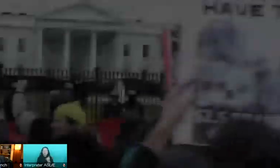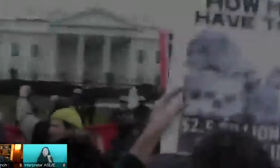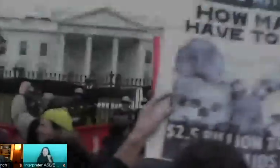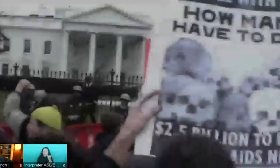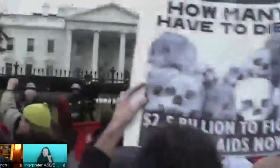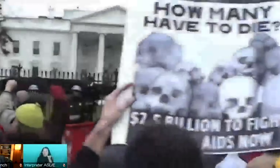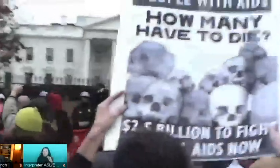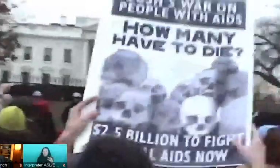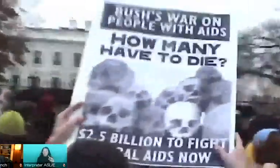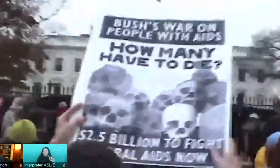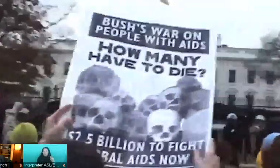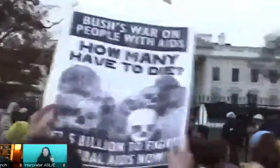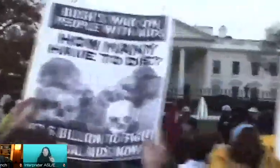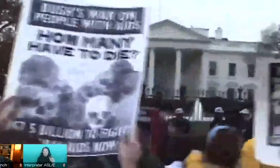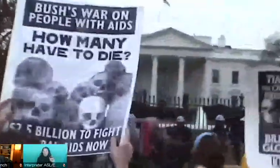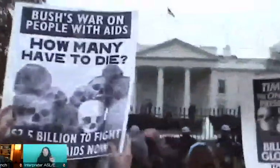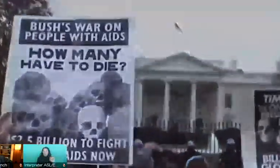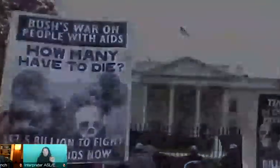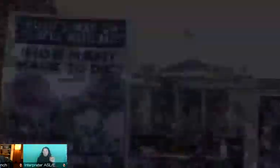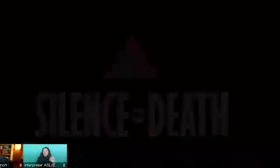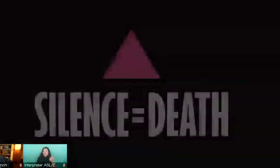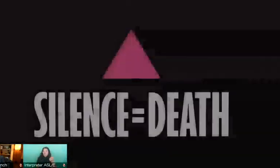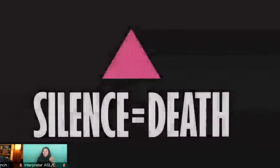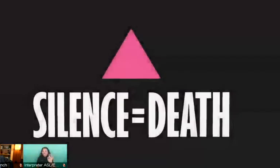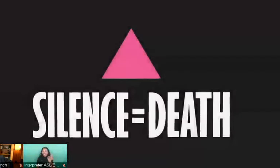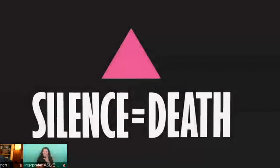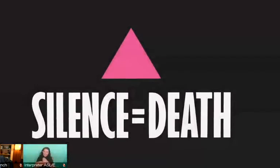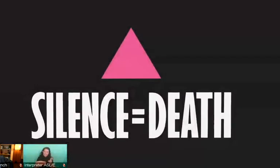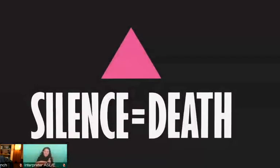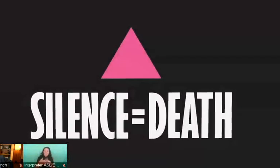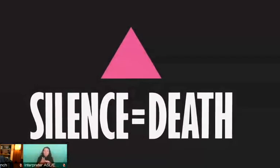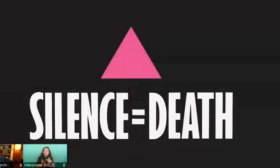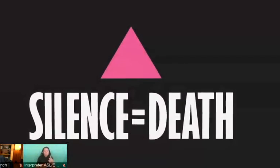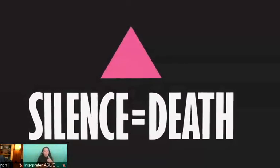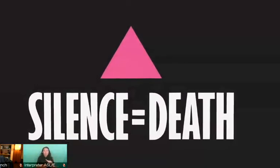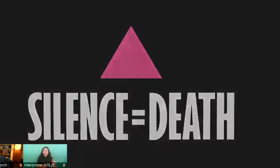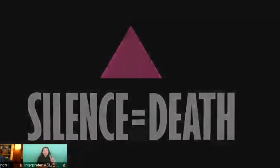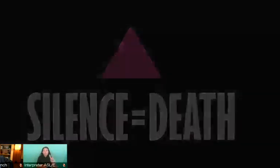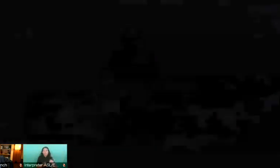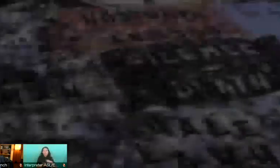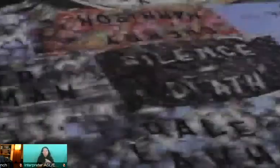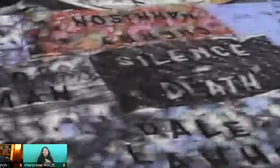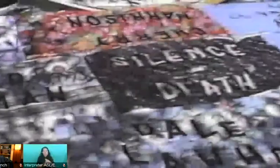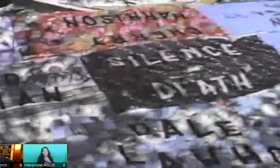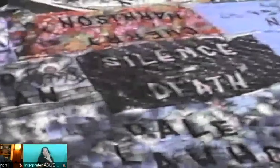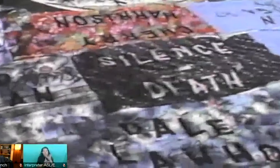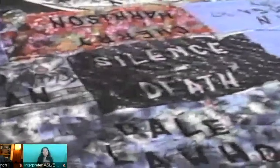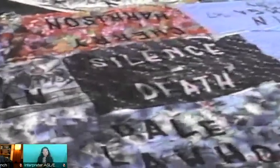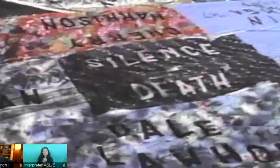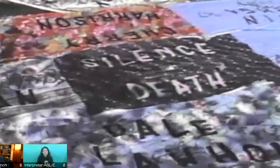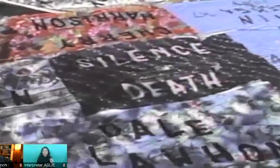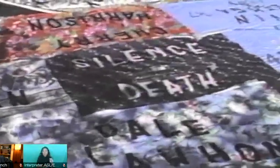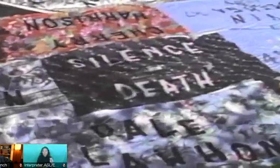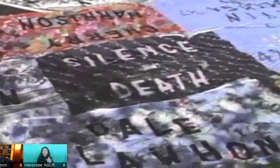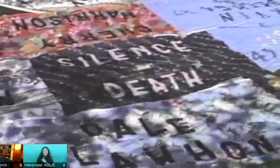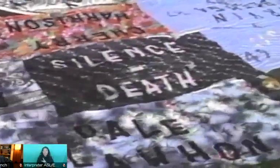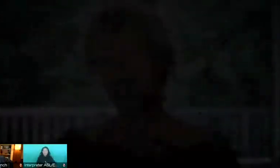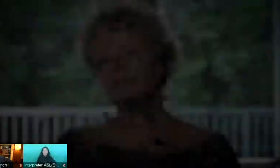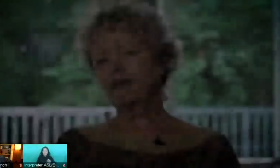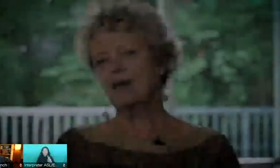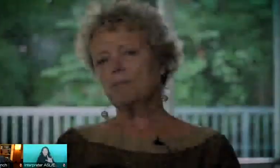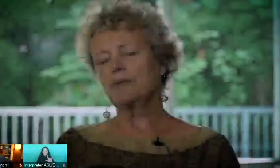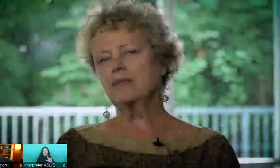in the late 80s, you had one to two years to live. Seattle and King County became a model for the rest of the country.